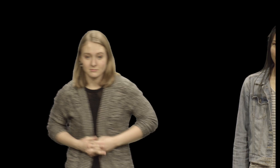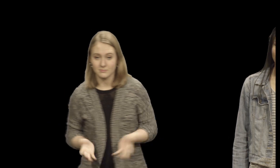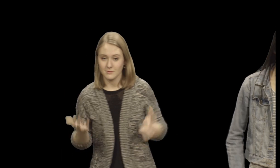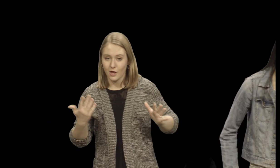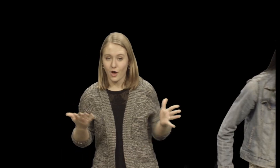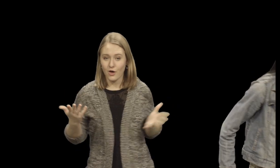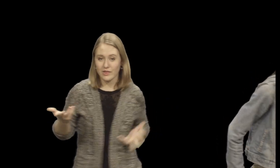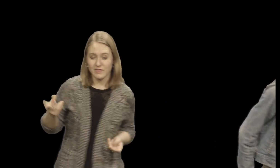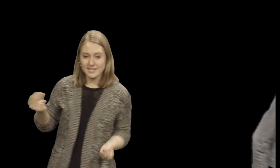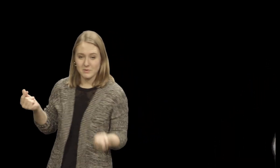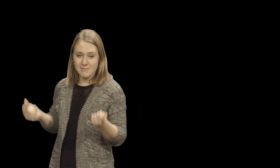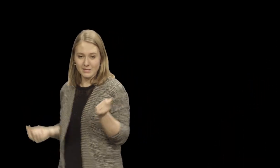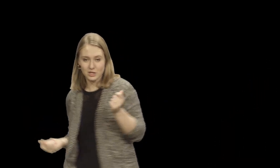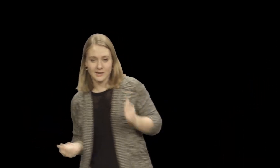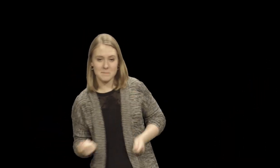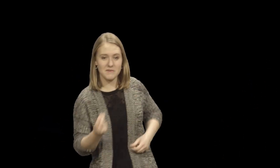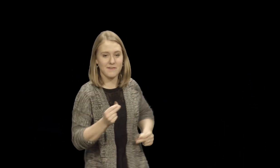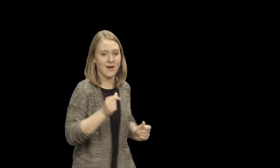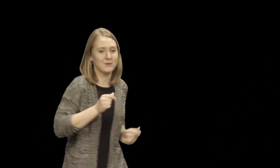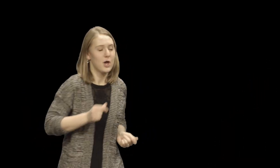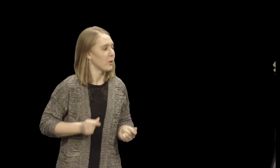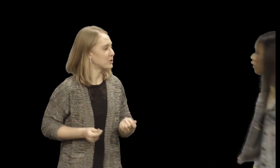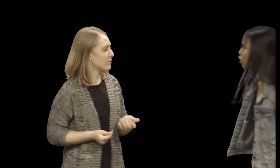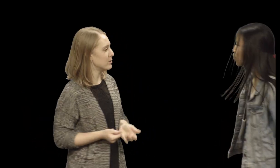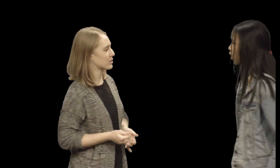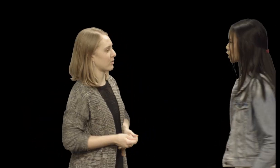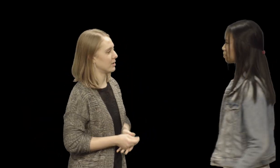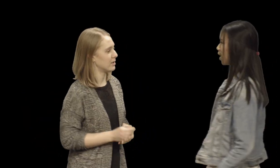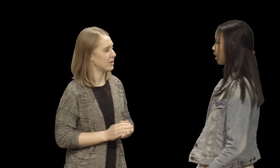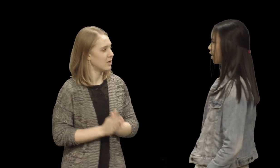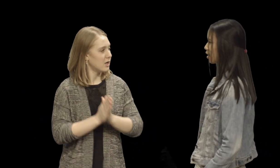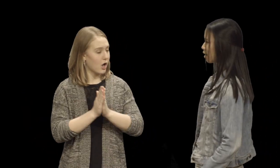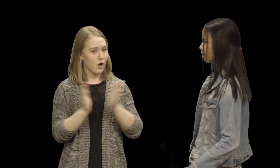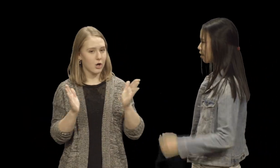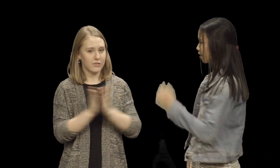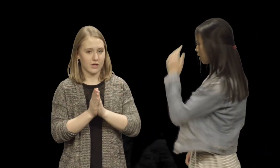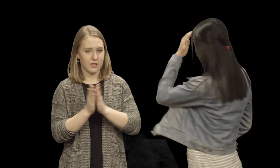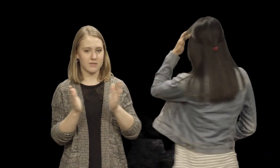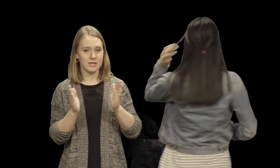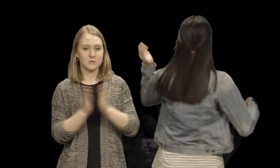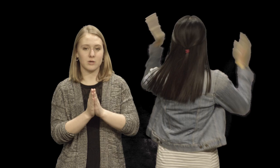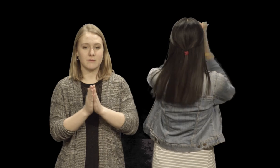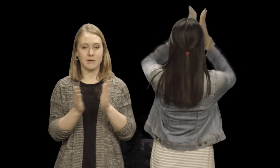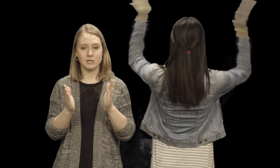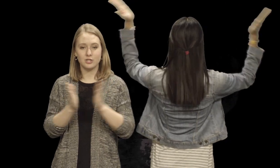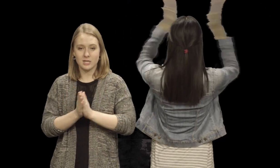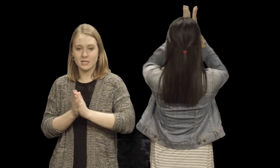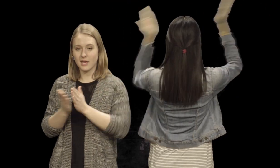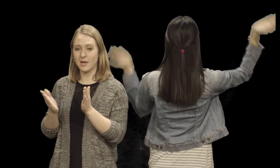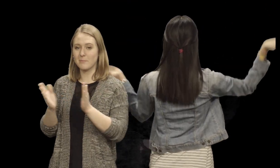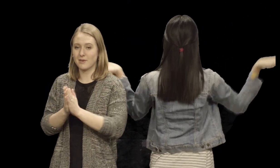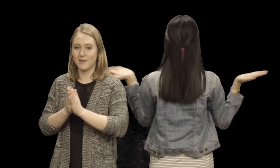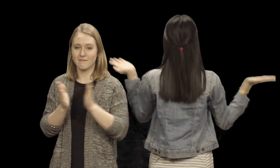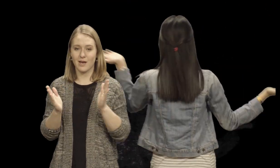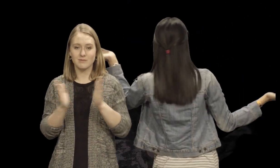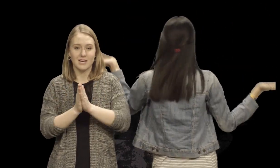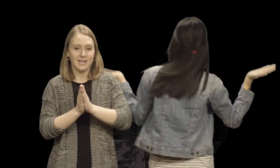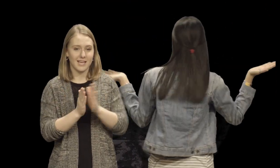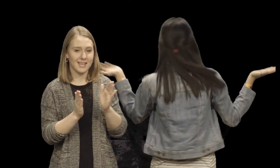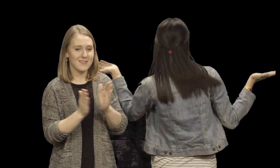All the things we mention can be found. Do want your spotlight? All the things we mention can be found in